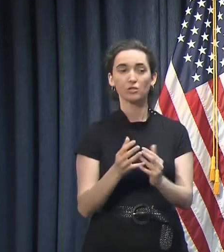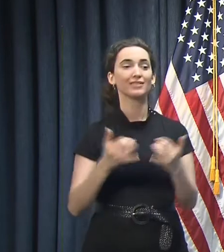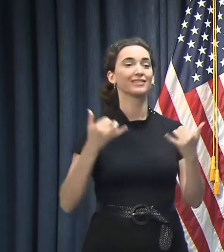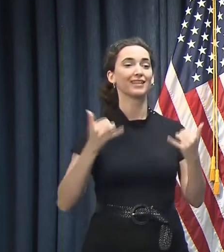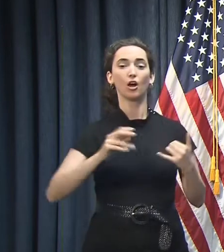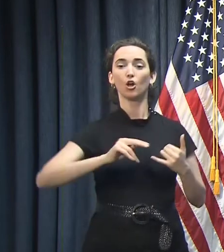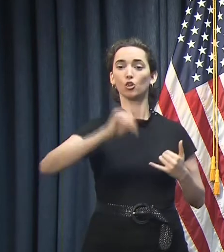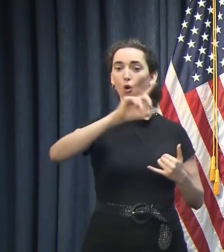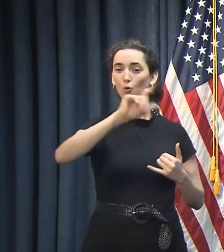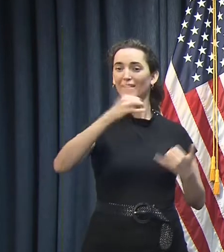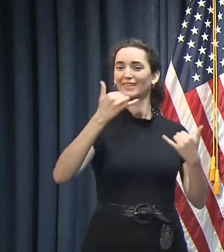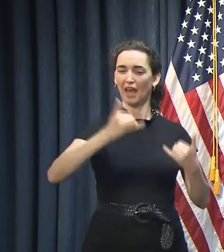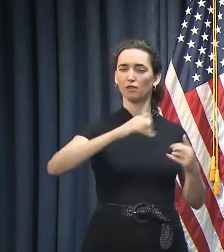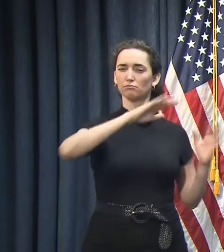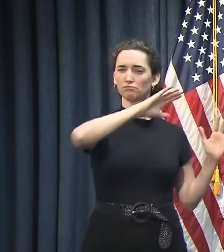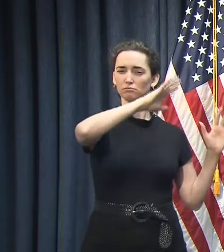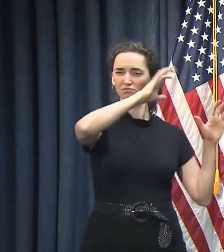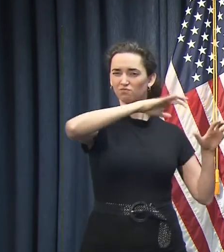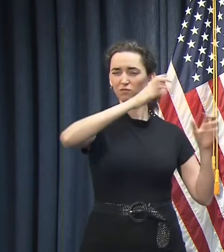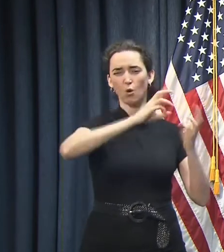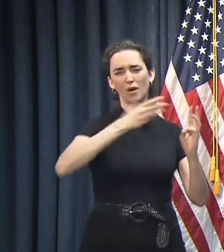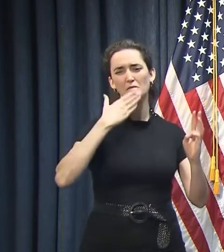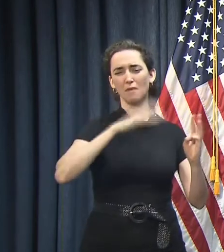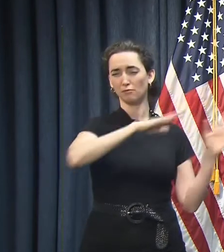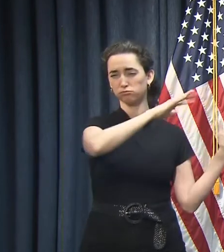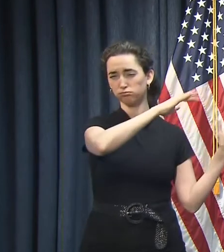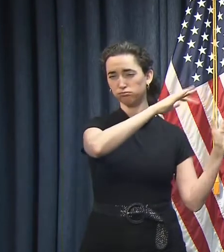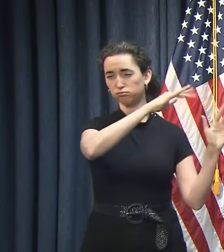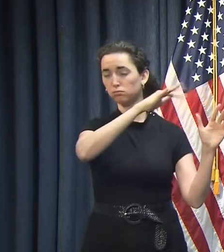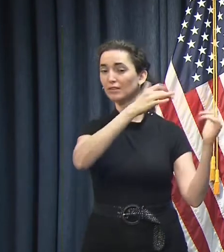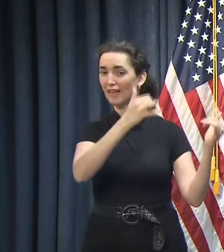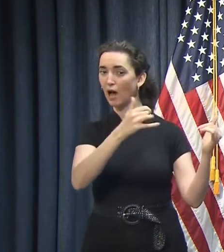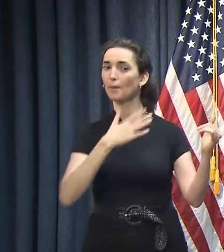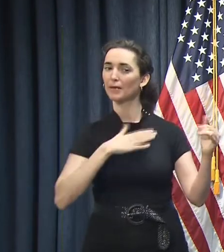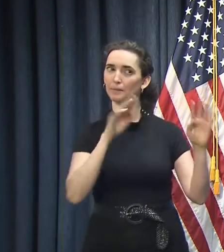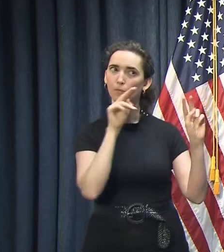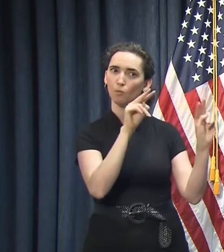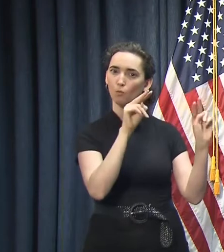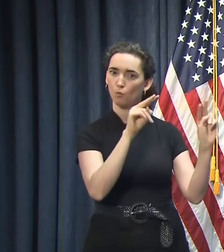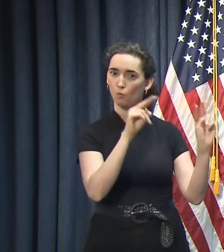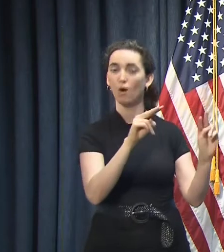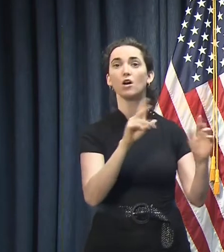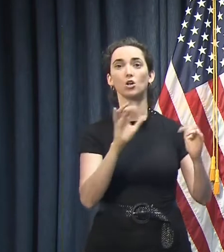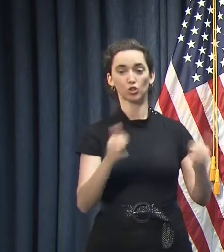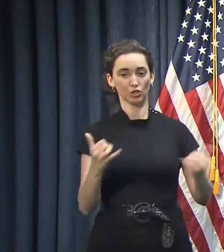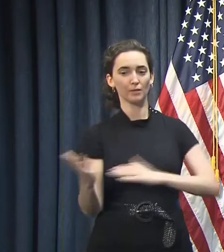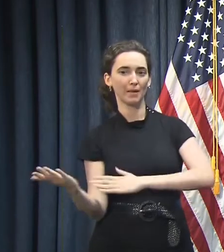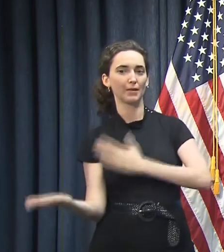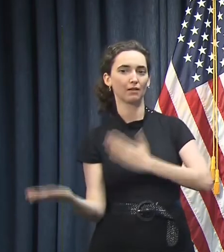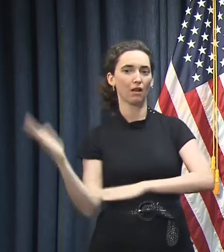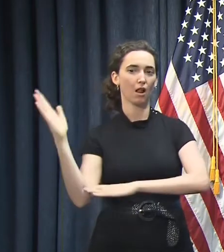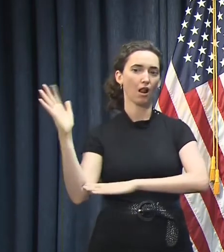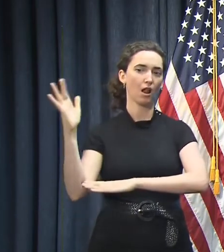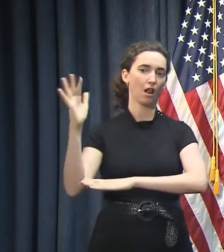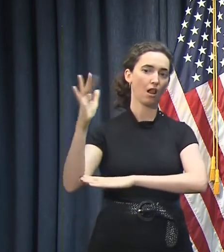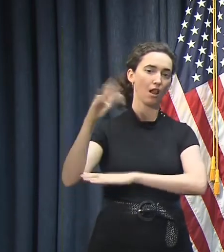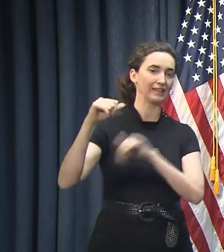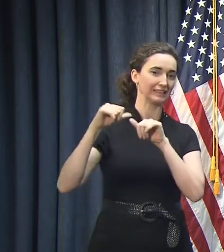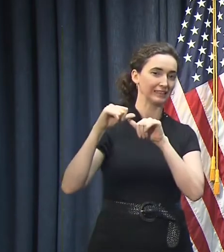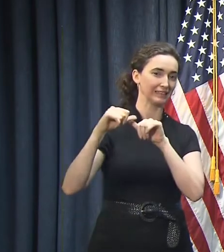North Louisiana right now that we want everyone to pay attention to. That could continue through the day. So please